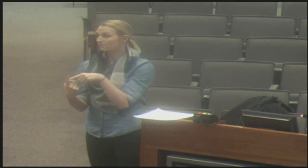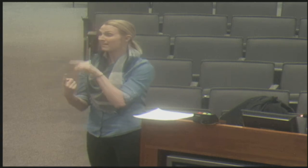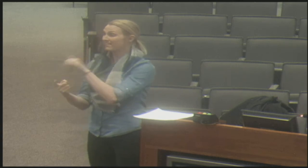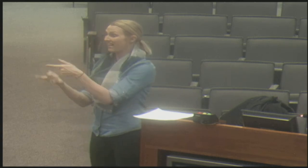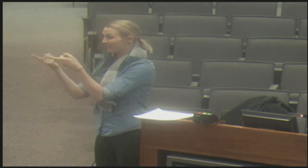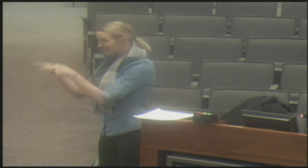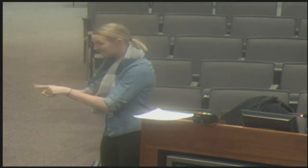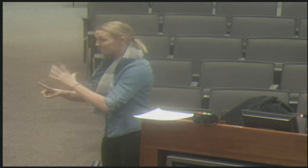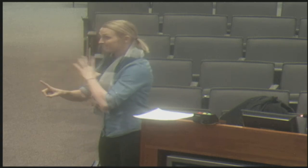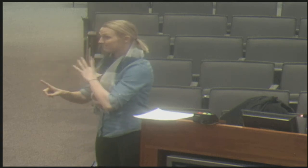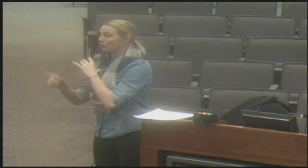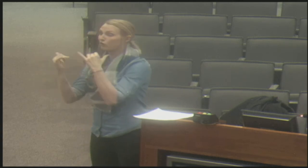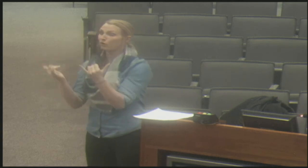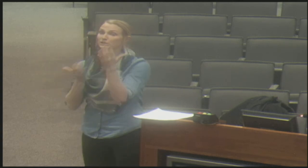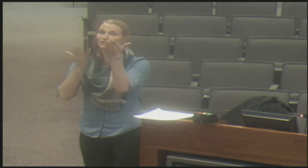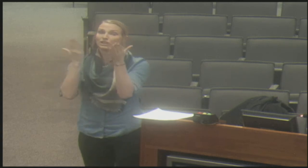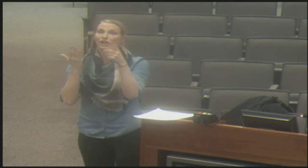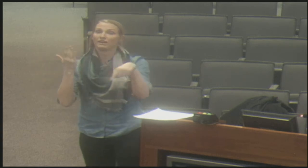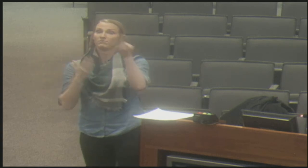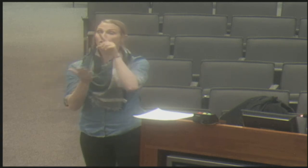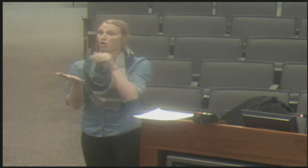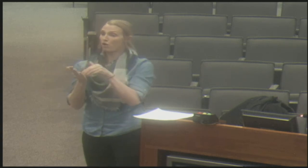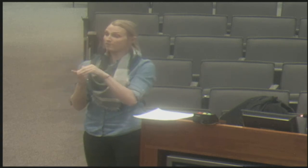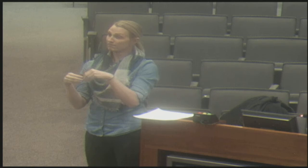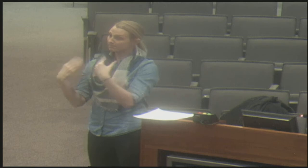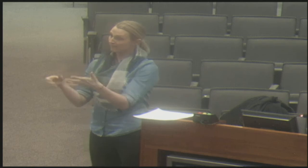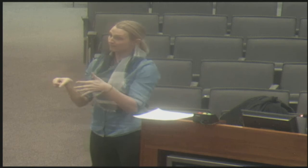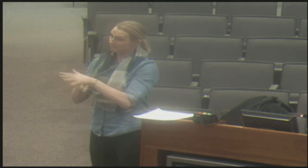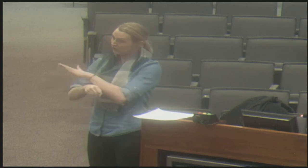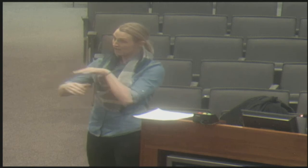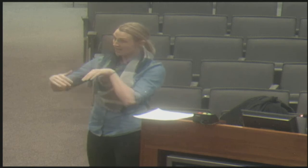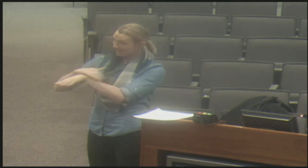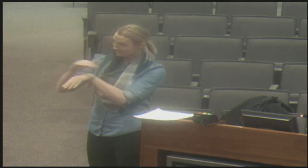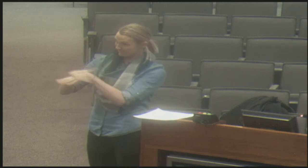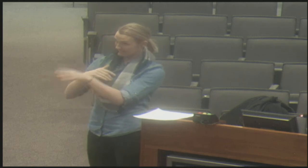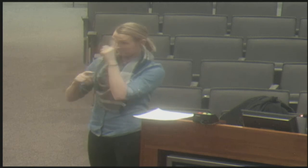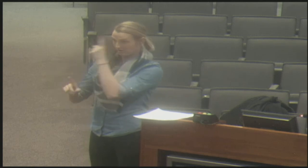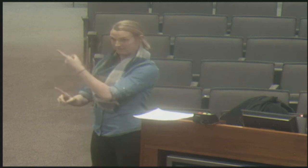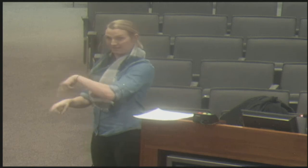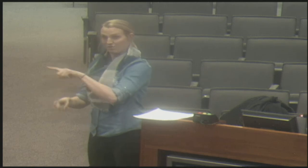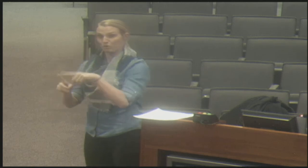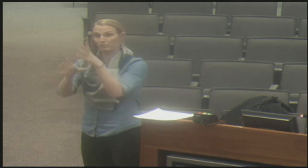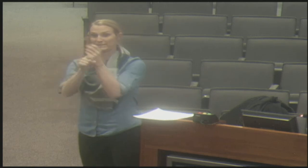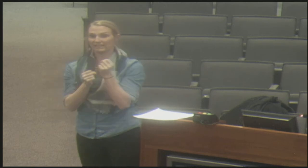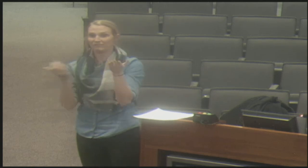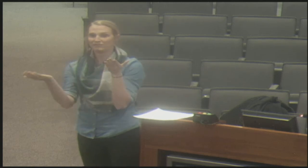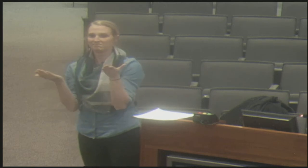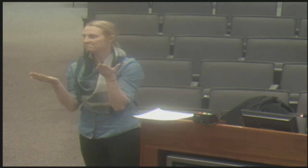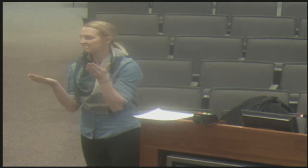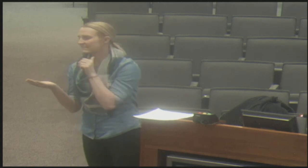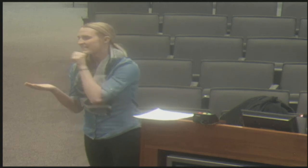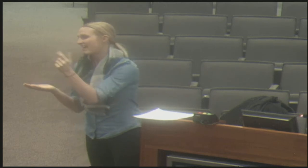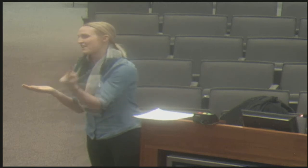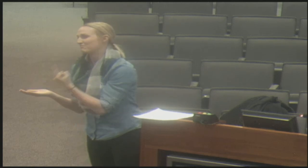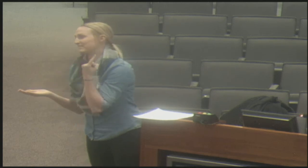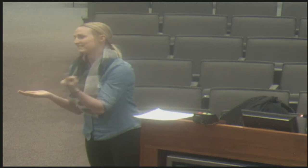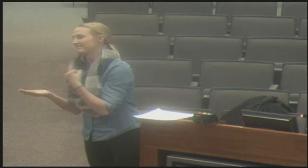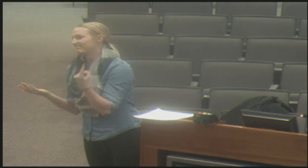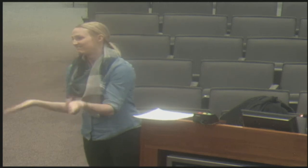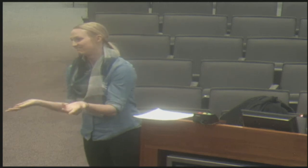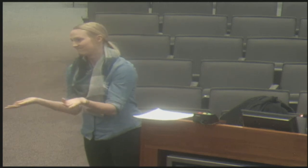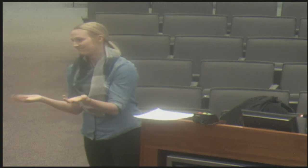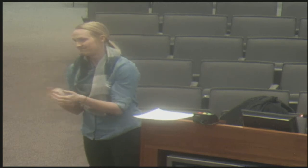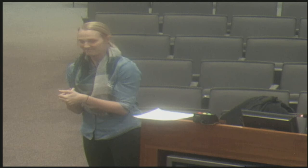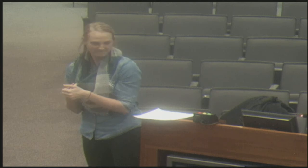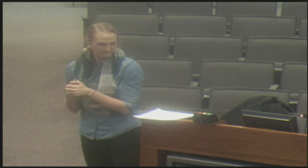that they are in. And when that occurs and then they go out to seek services, they're not always able to acquire a